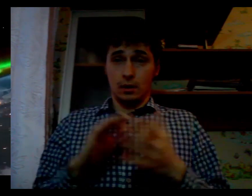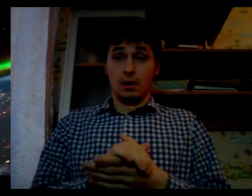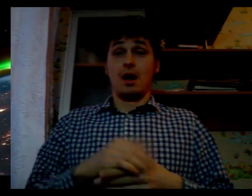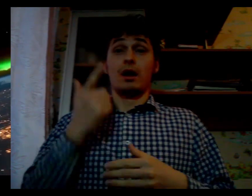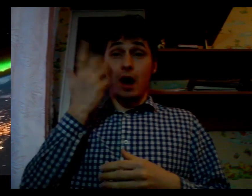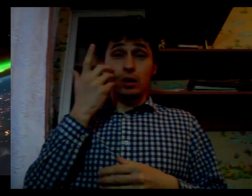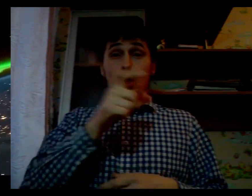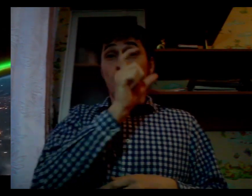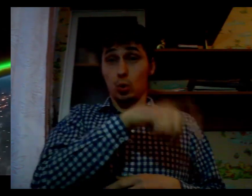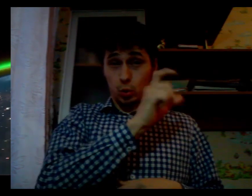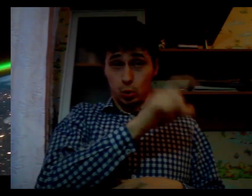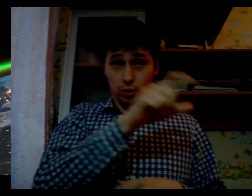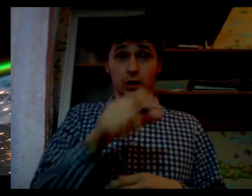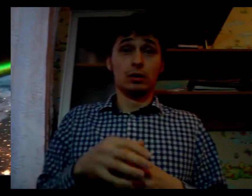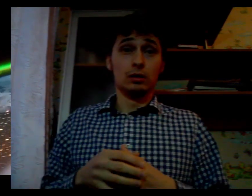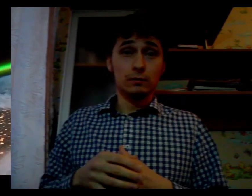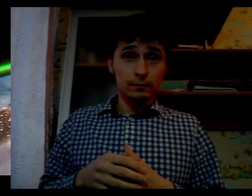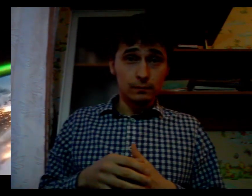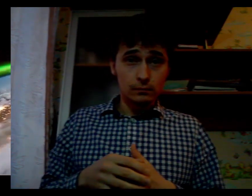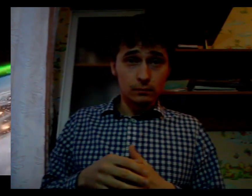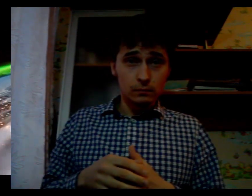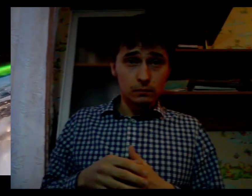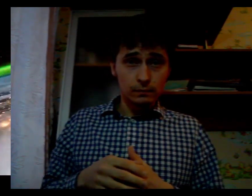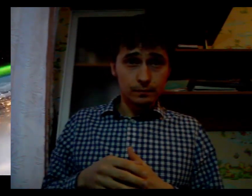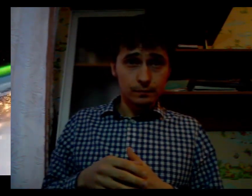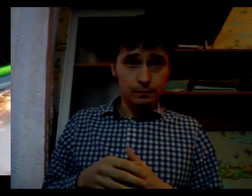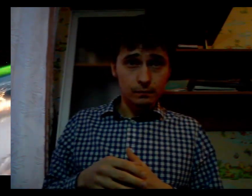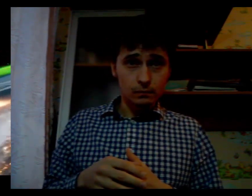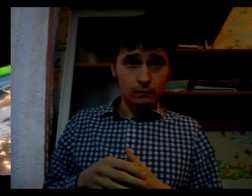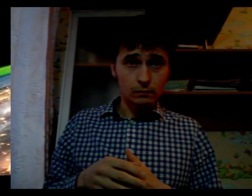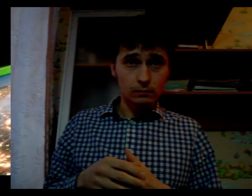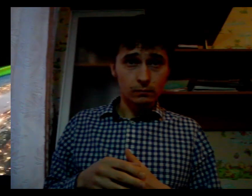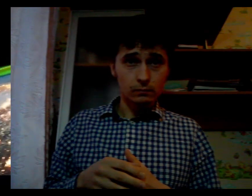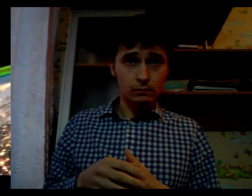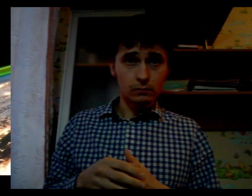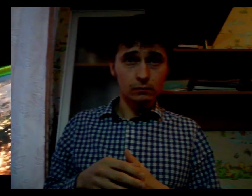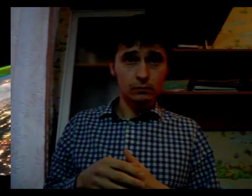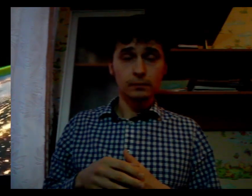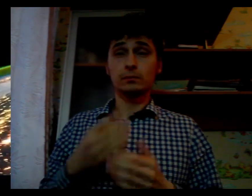Realizing this goal will require an intrapreneurial spirit, an a new generation